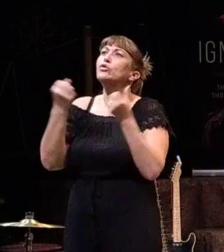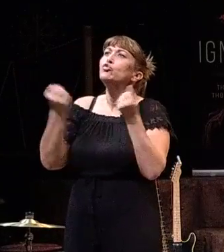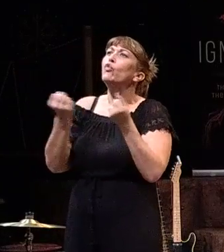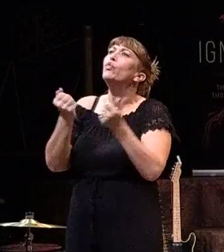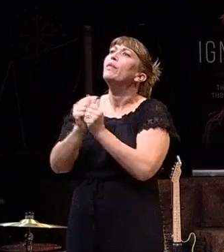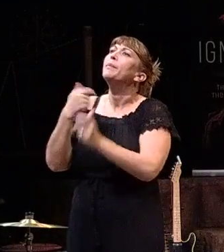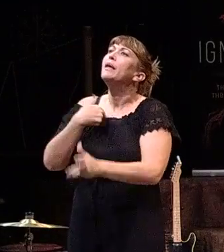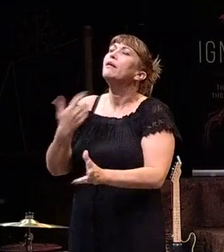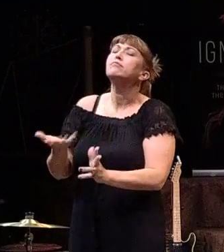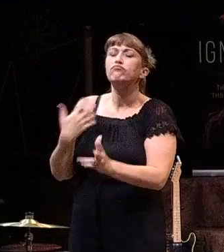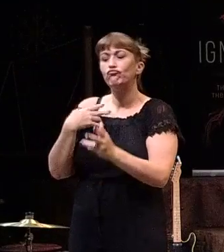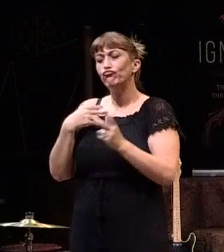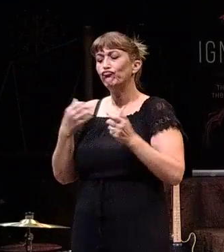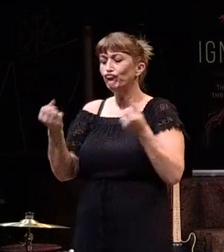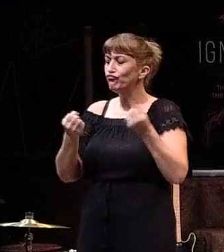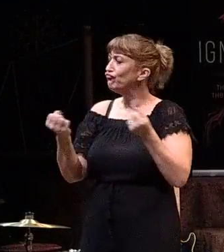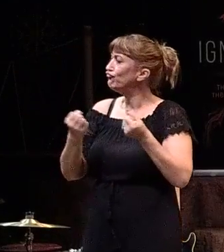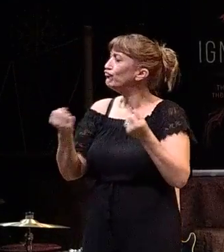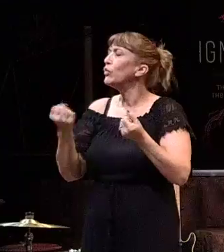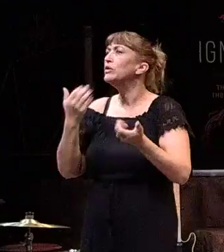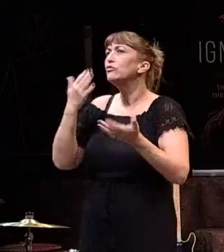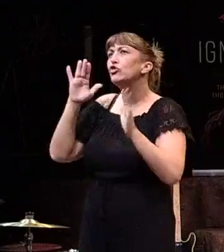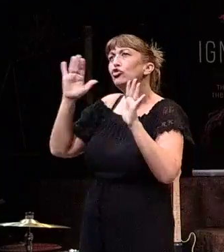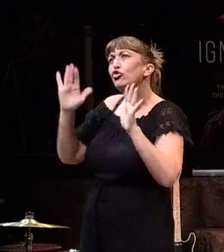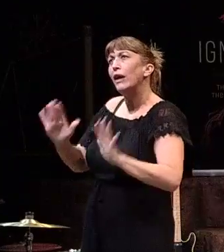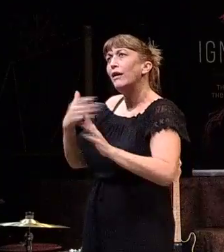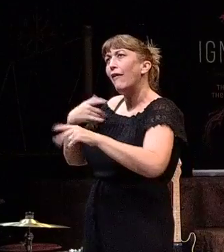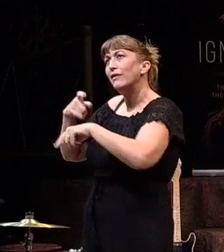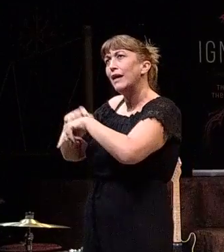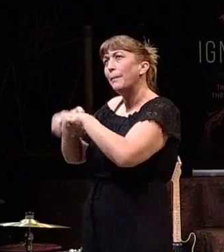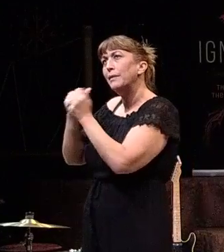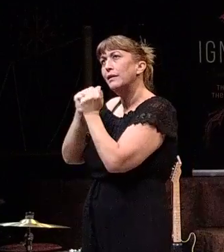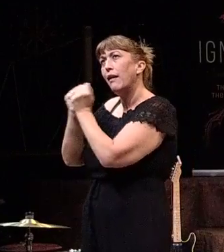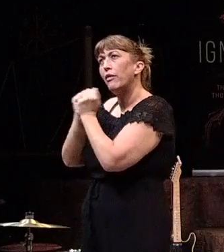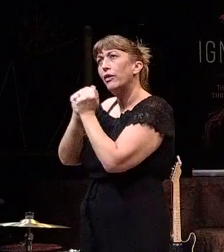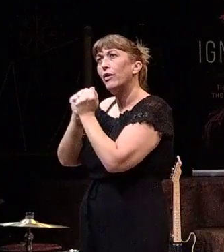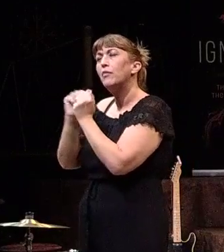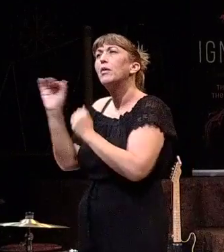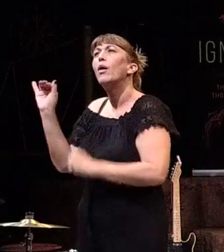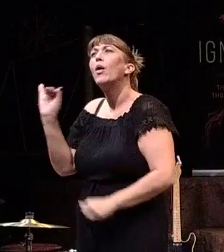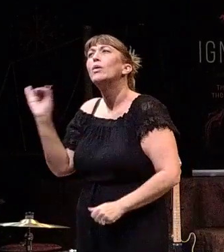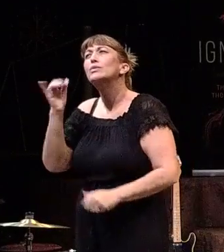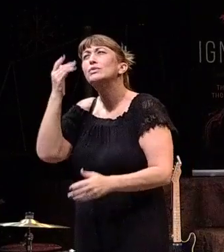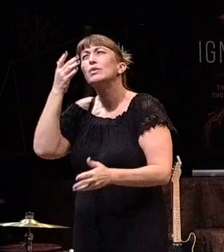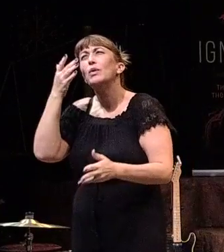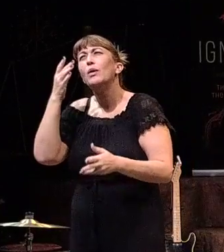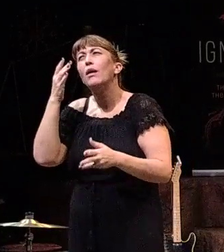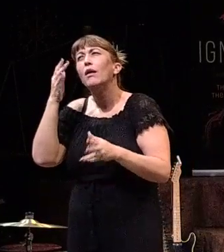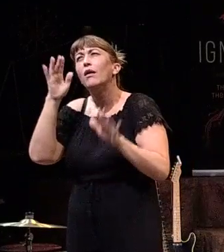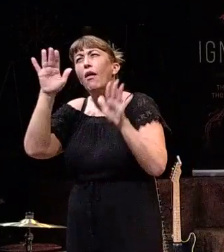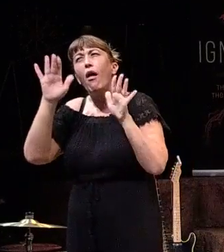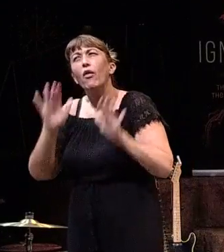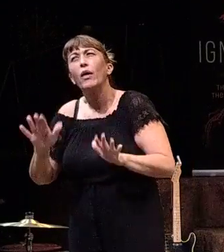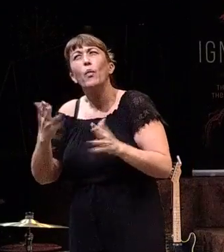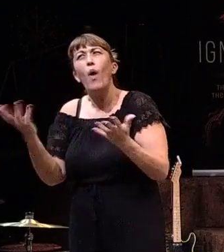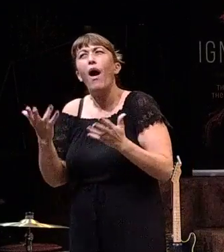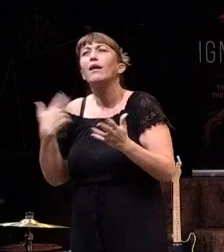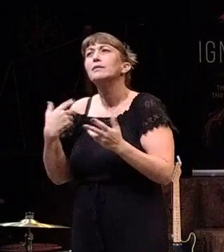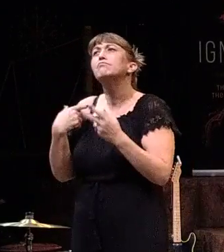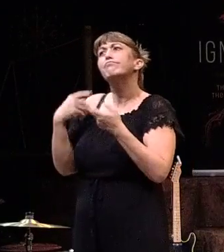It was great to be able to spend that time together. But what was also great was that, that we were able just to be companions together.